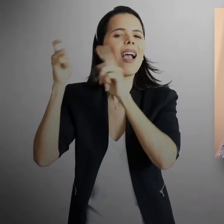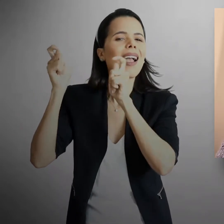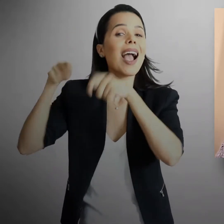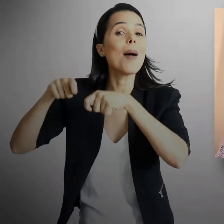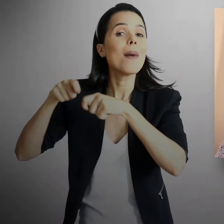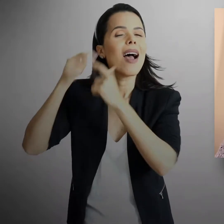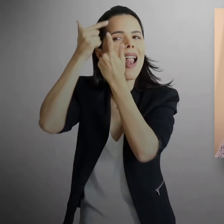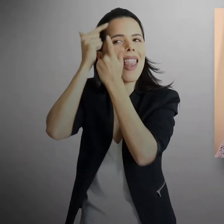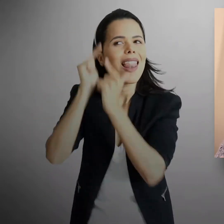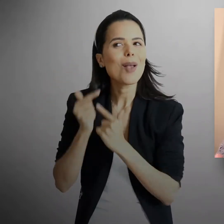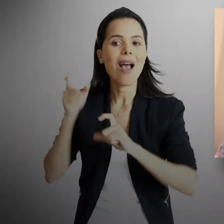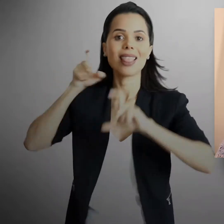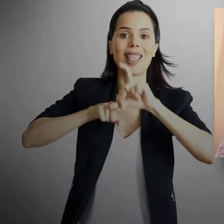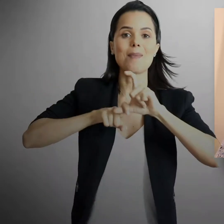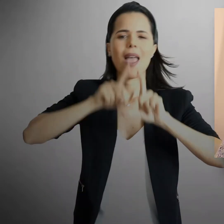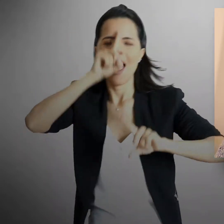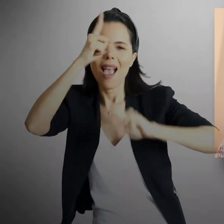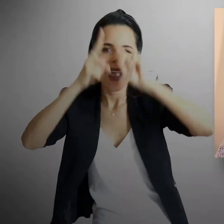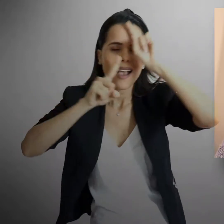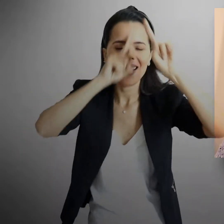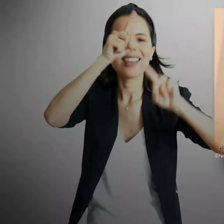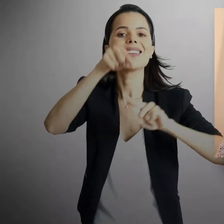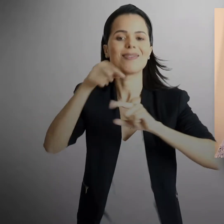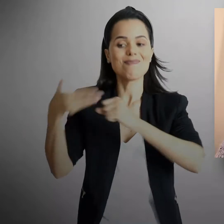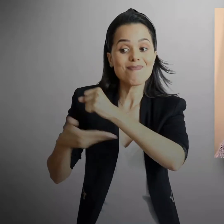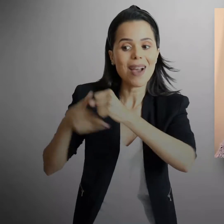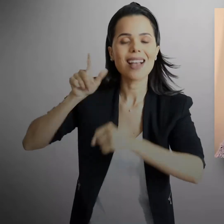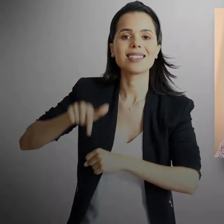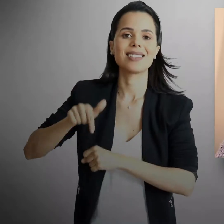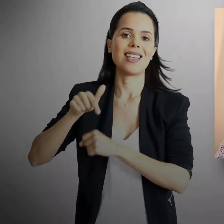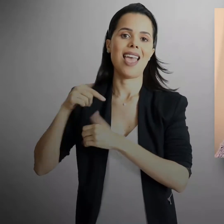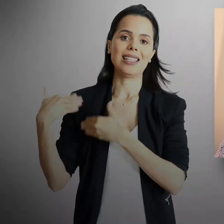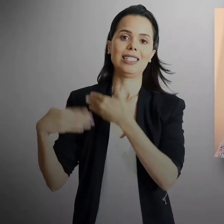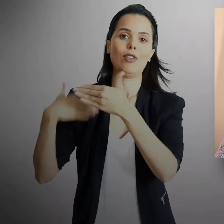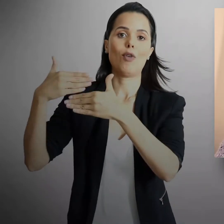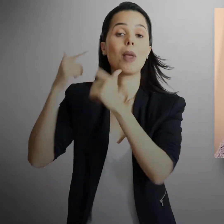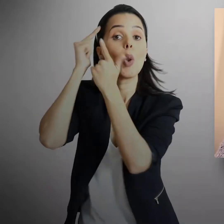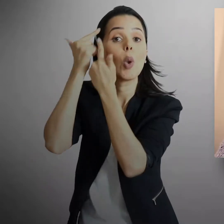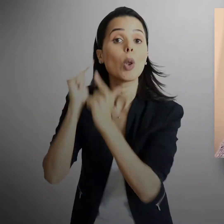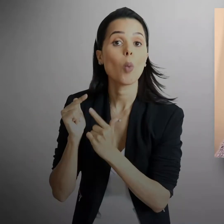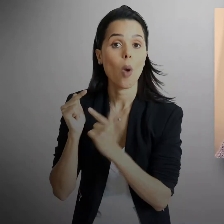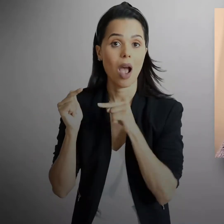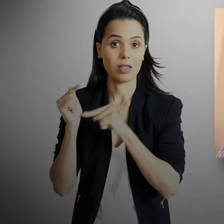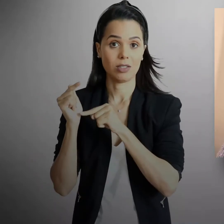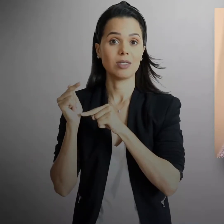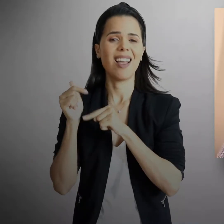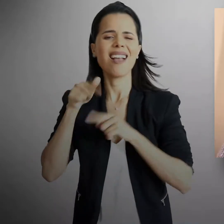creative and cognitive capacity is the development of this completely